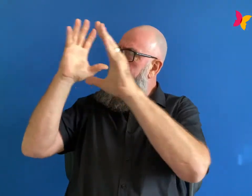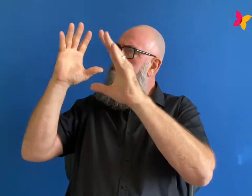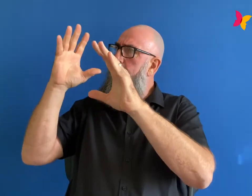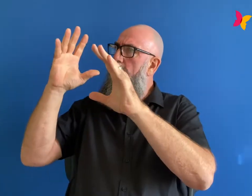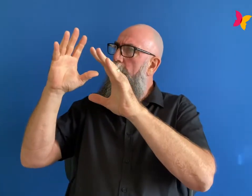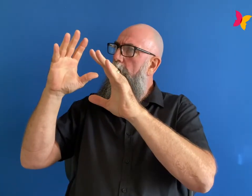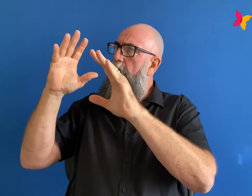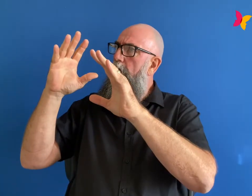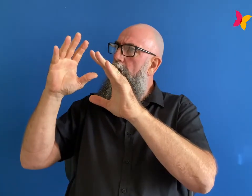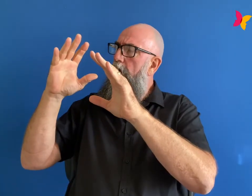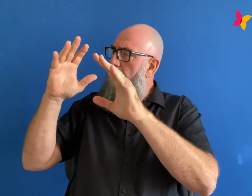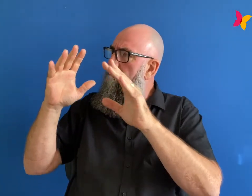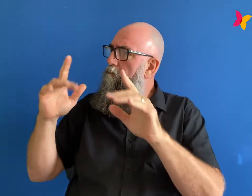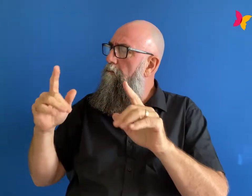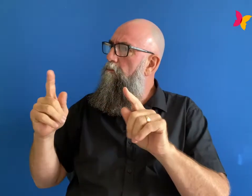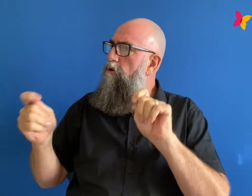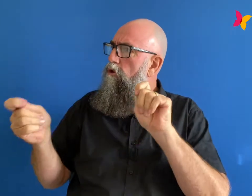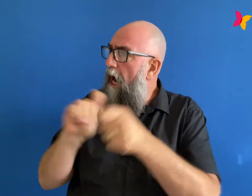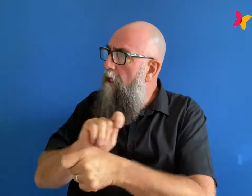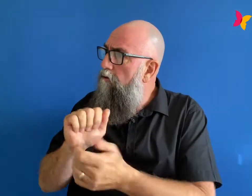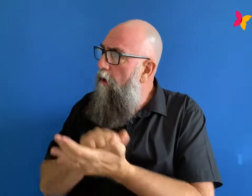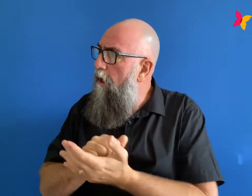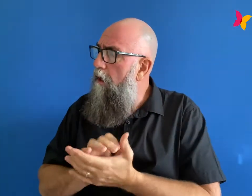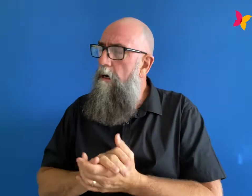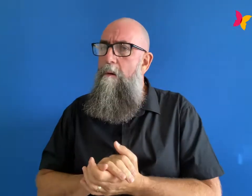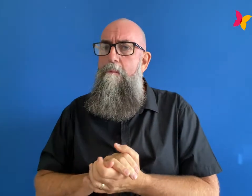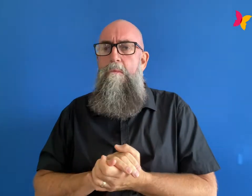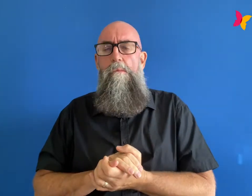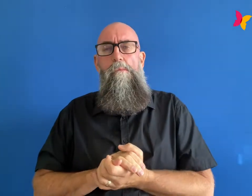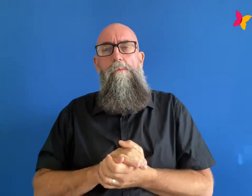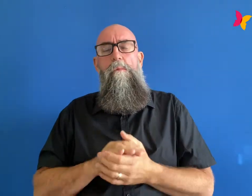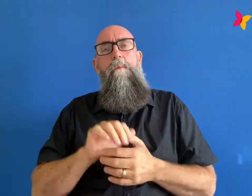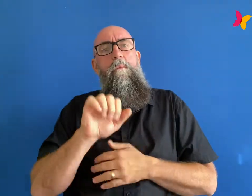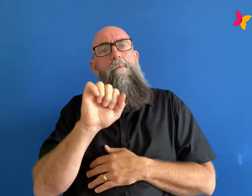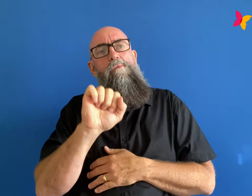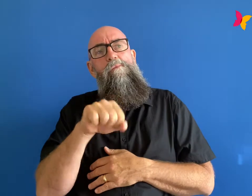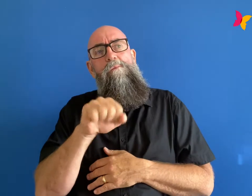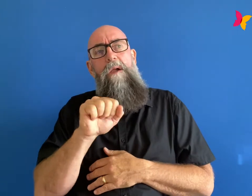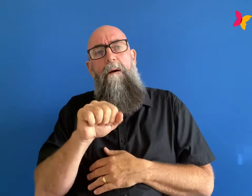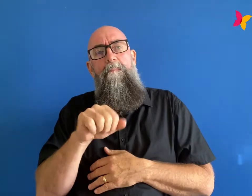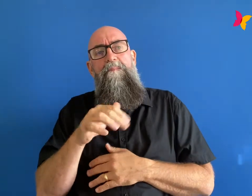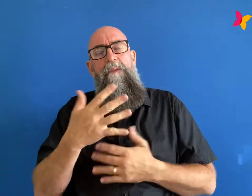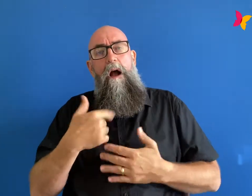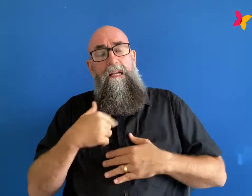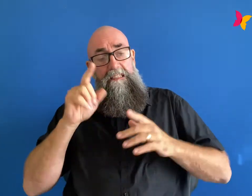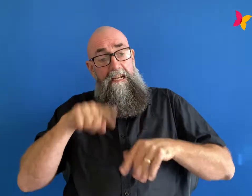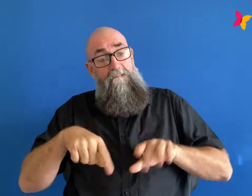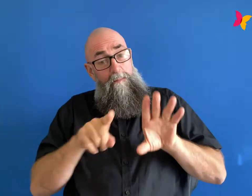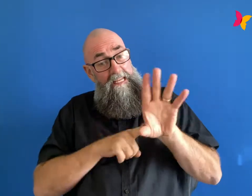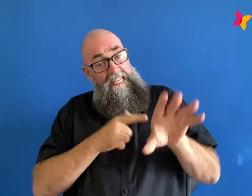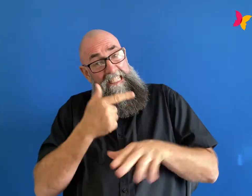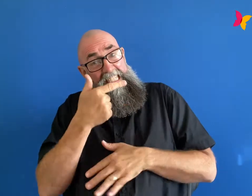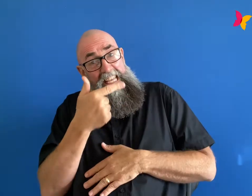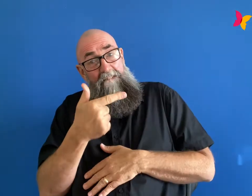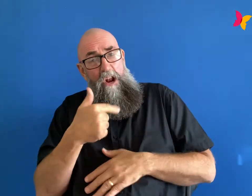school it felt like a given that i got into everything because from year seven i i did really and